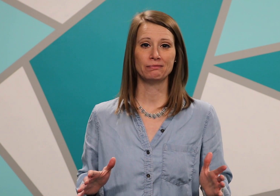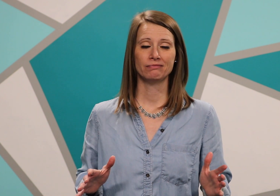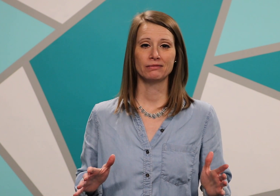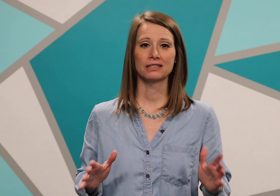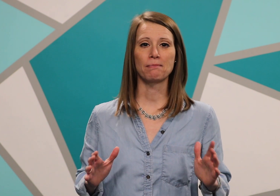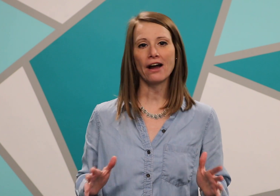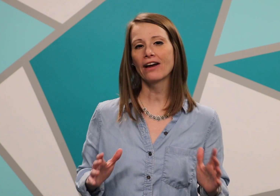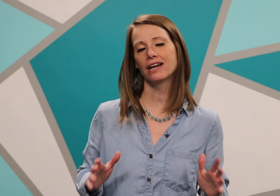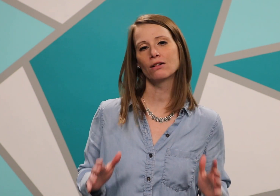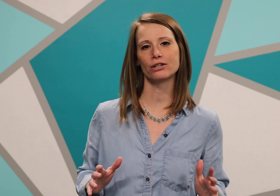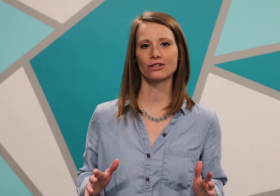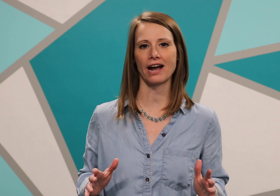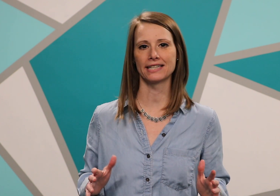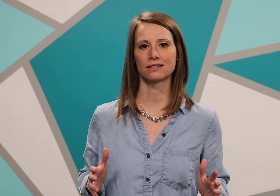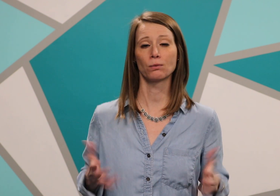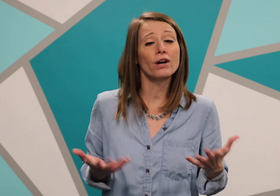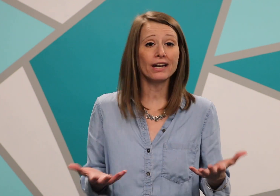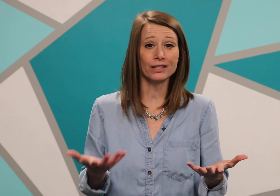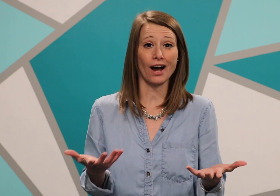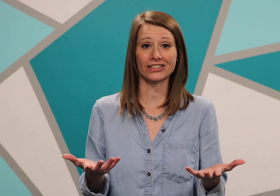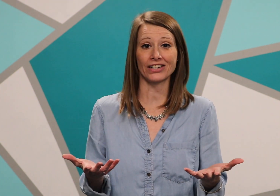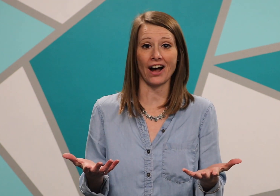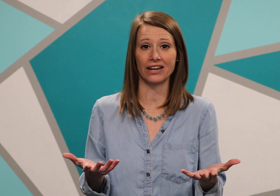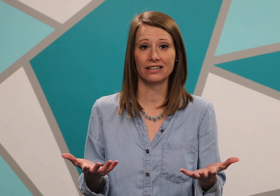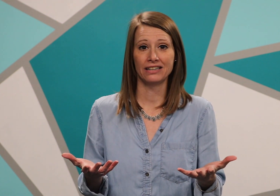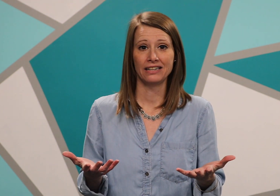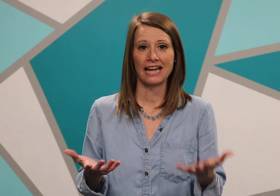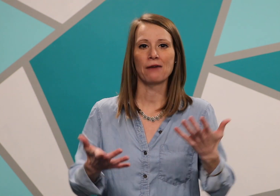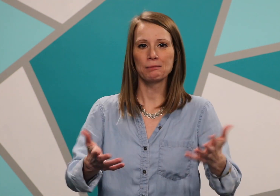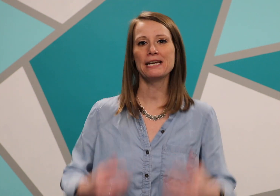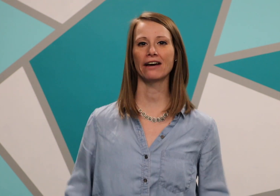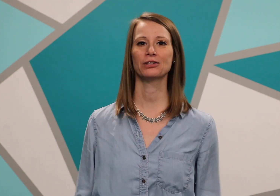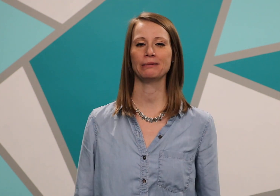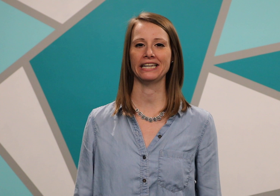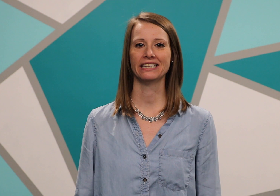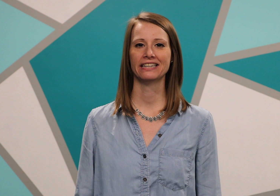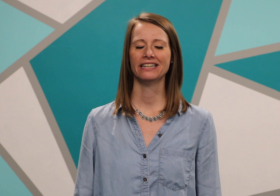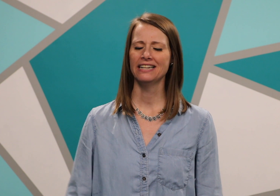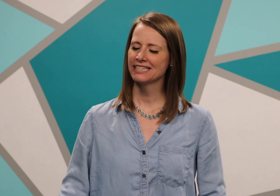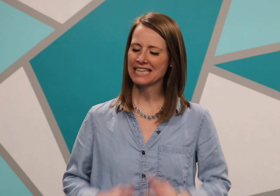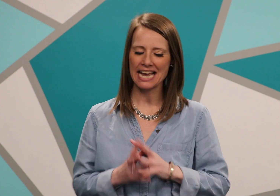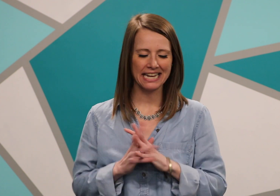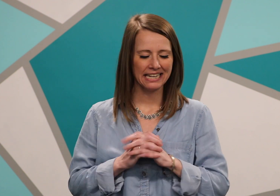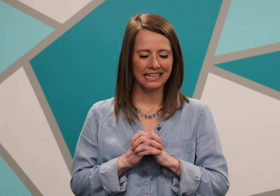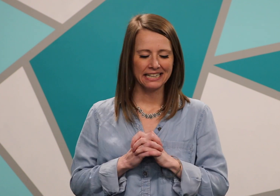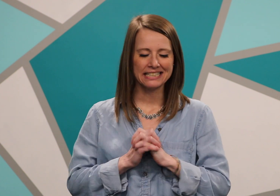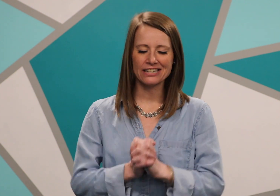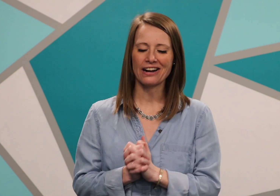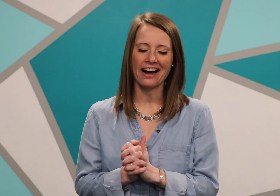to bow your head and close your eyes we're going to talk to God and repeat after me say dear God